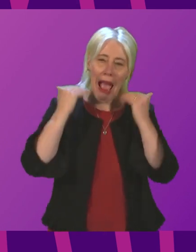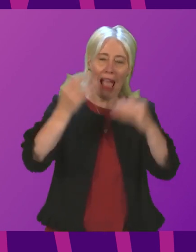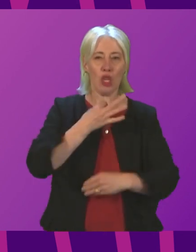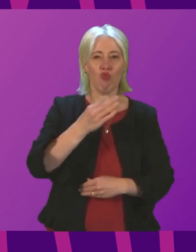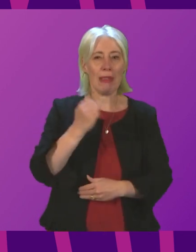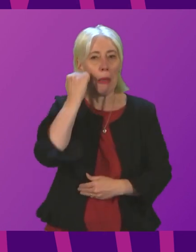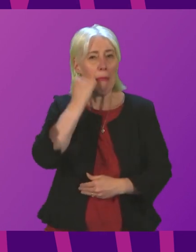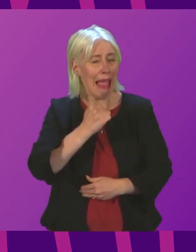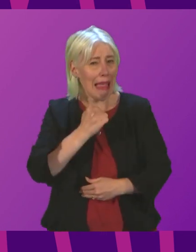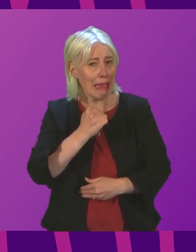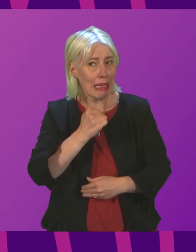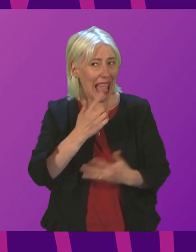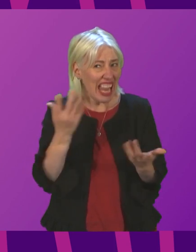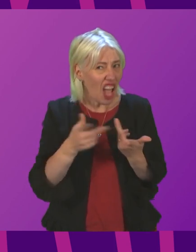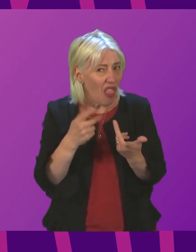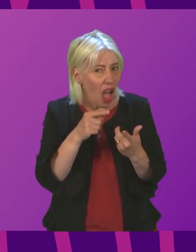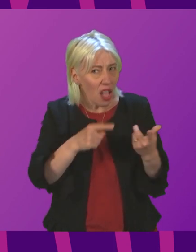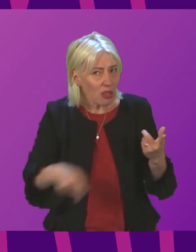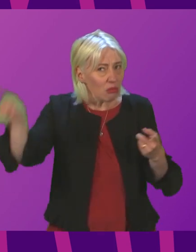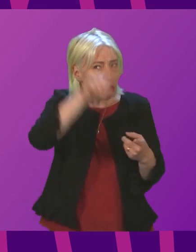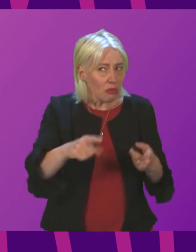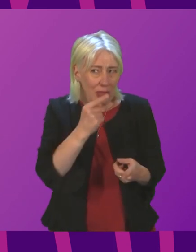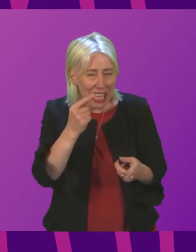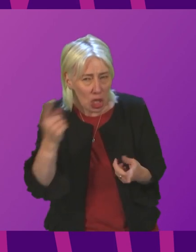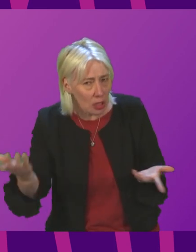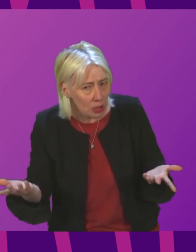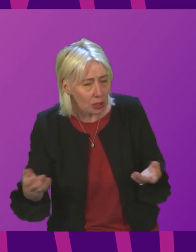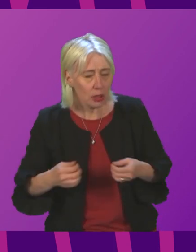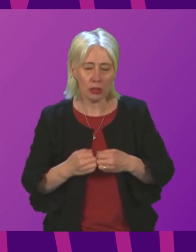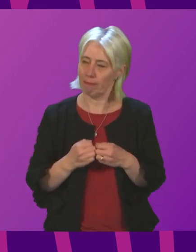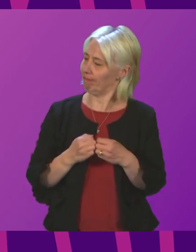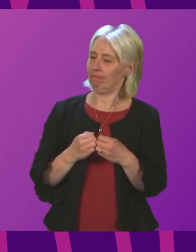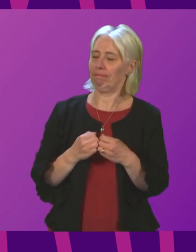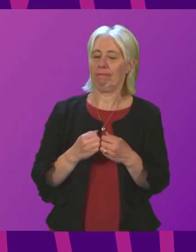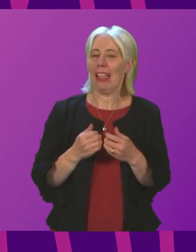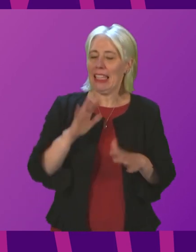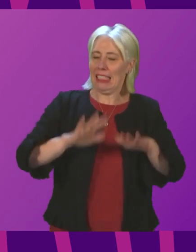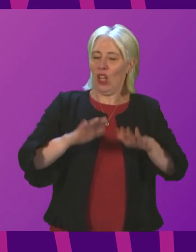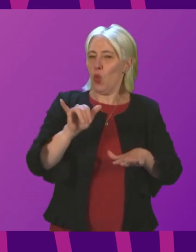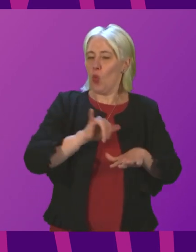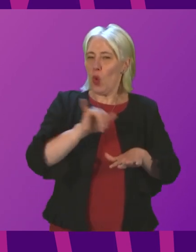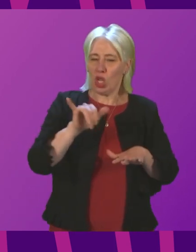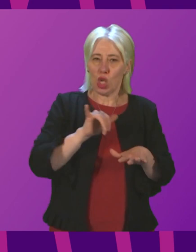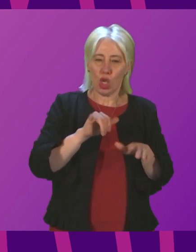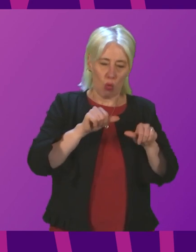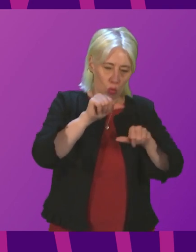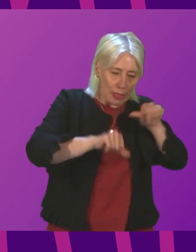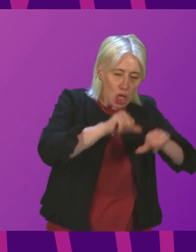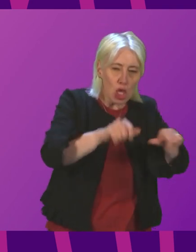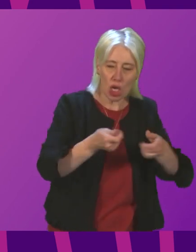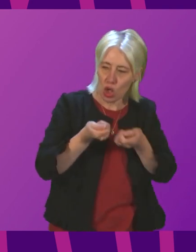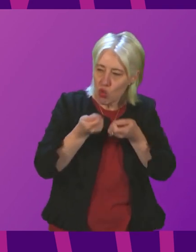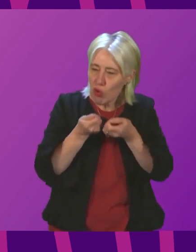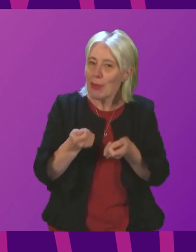level, which is black? Cabinet Secretary. So, again, decisions on what procedures and treatments can take place are taken by